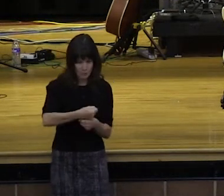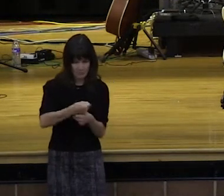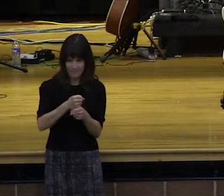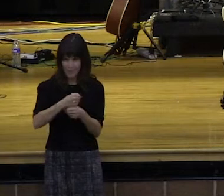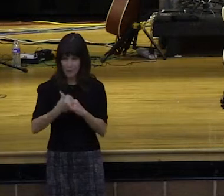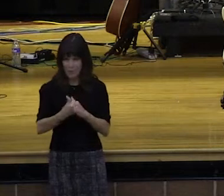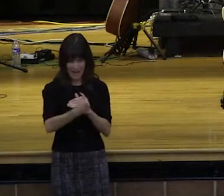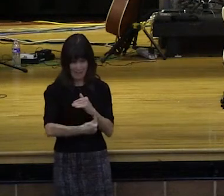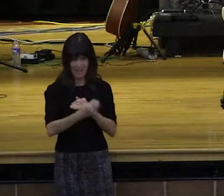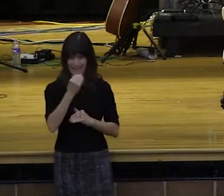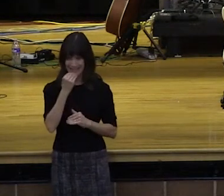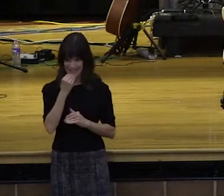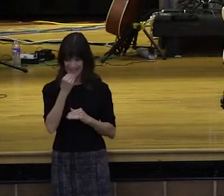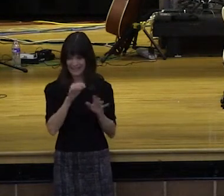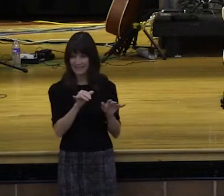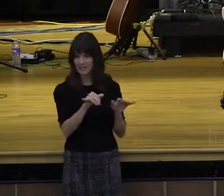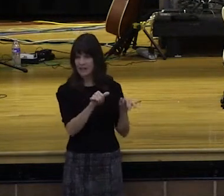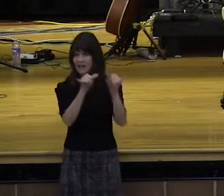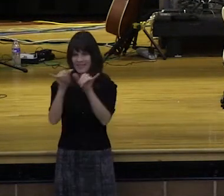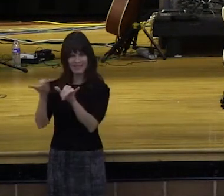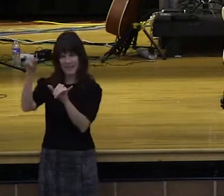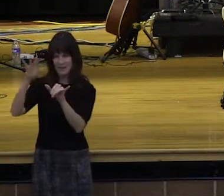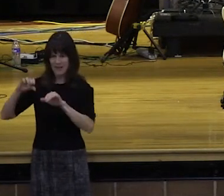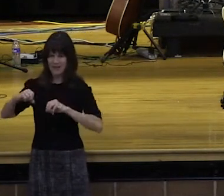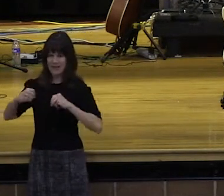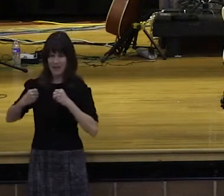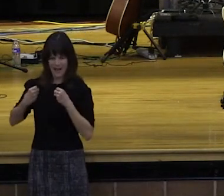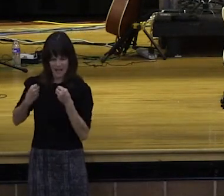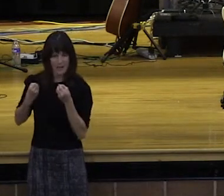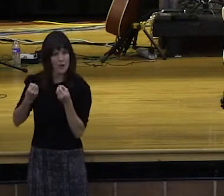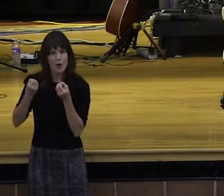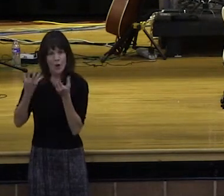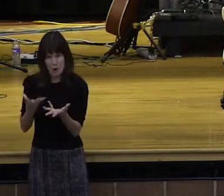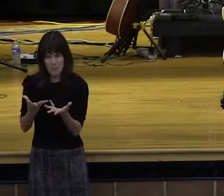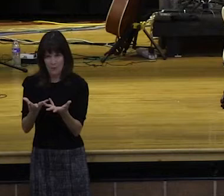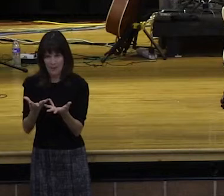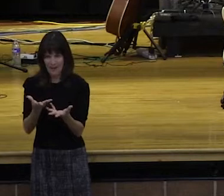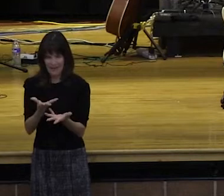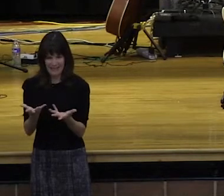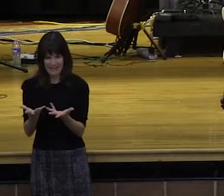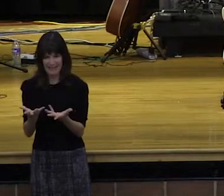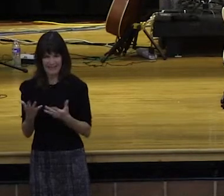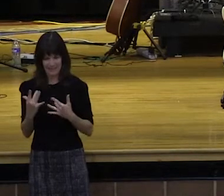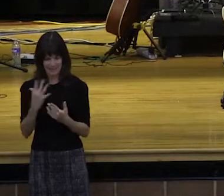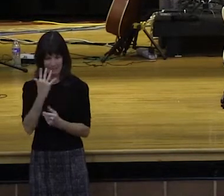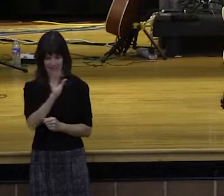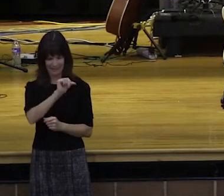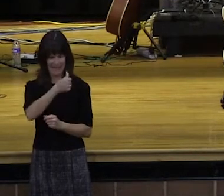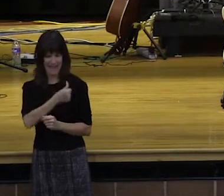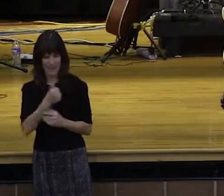full-formed lives, robust in God, wealthy in every way, so that you can be generous in every way,